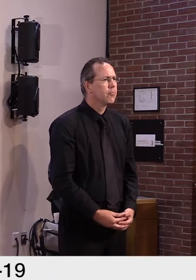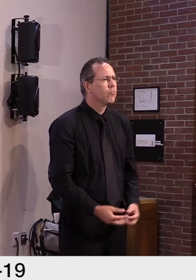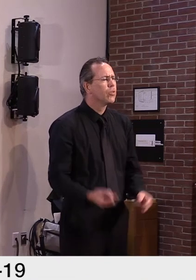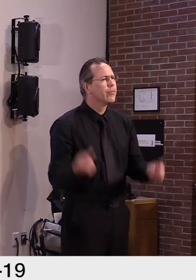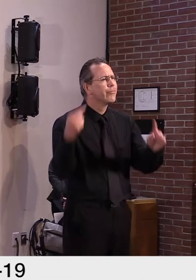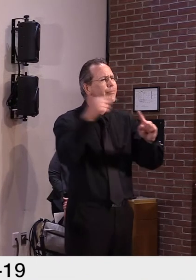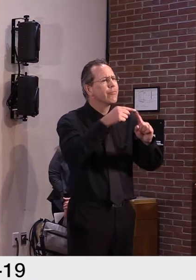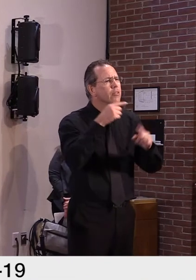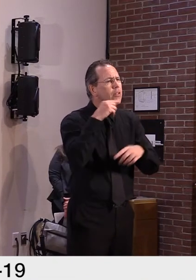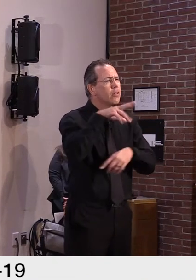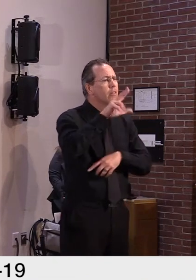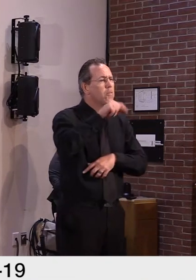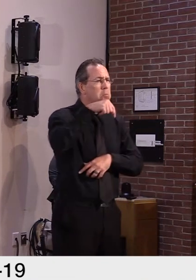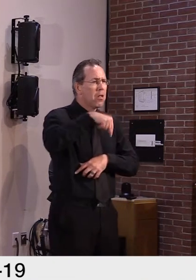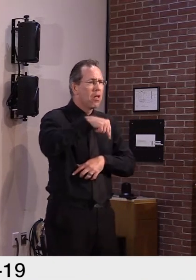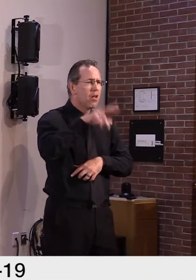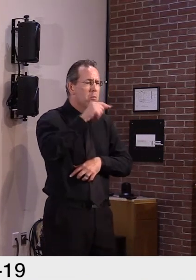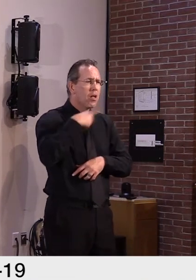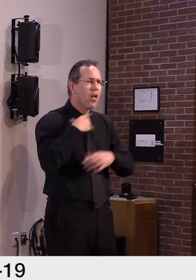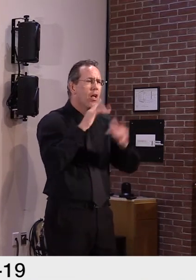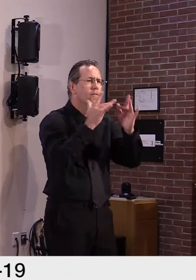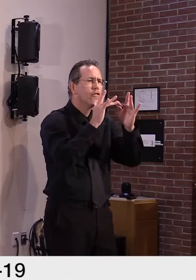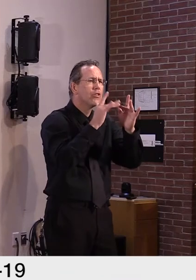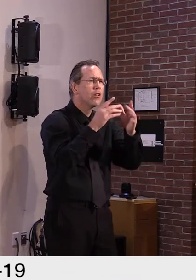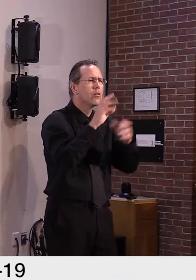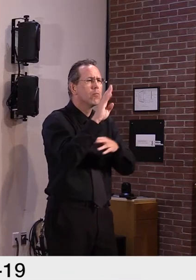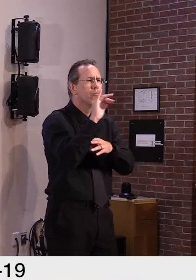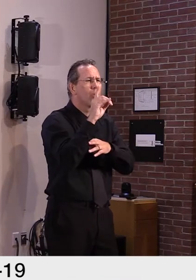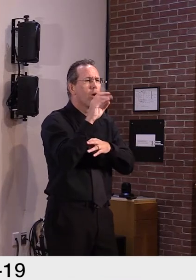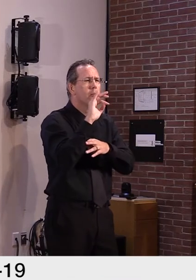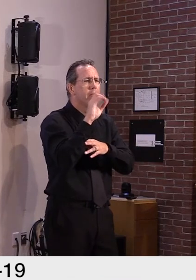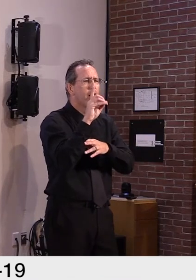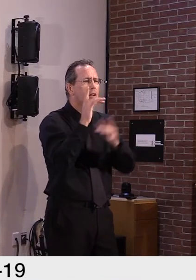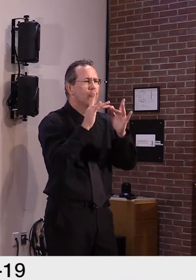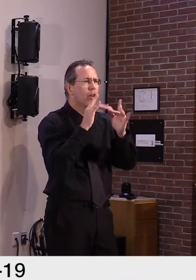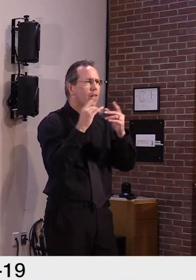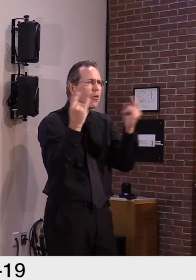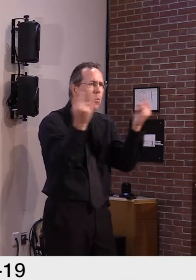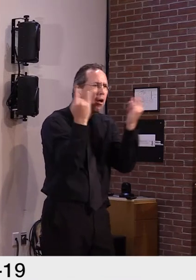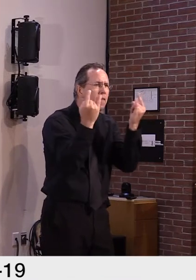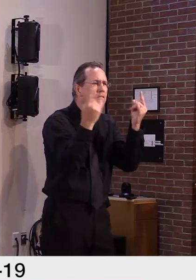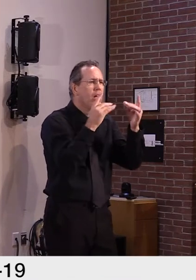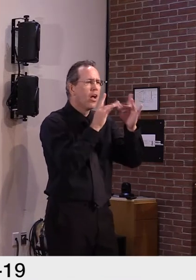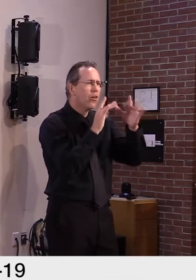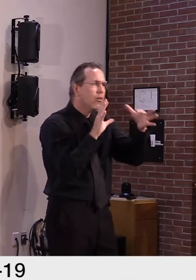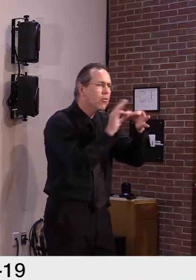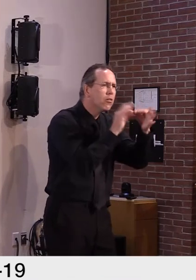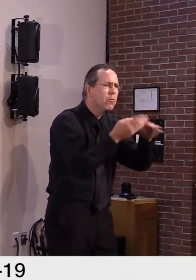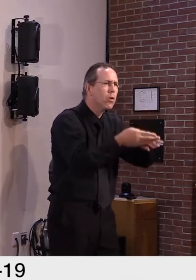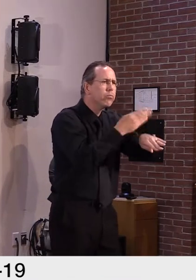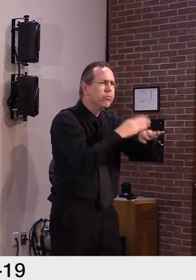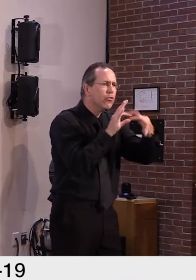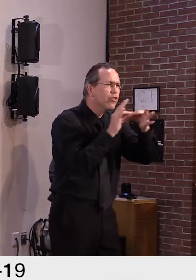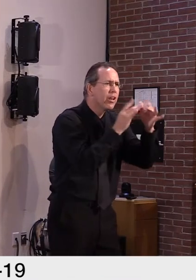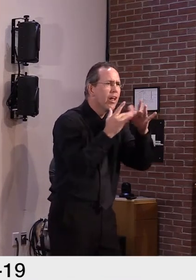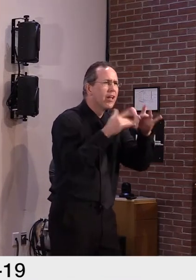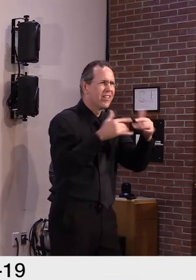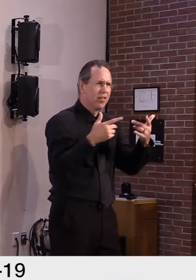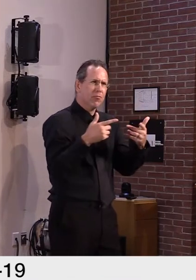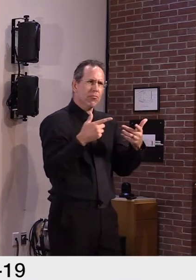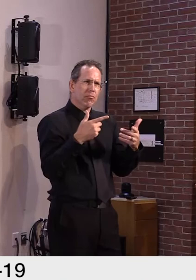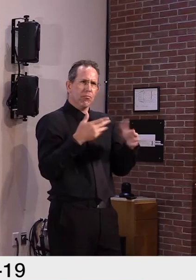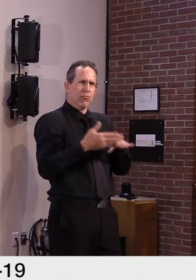expand or take advantage of this opportunity? Yeah. Um, in terms of, uh, we, we